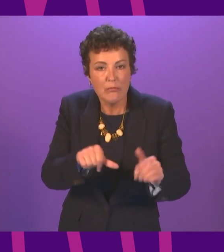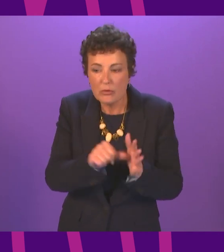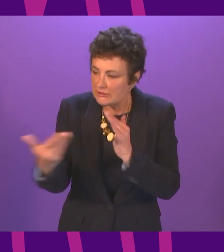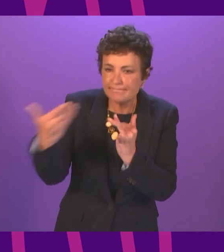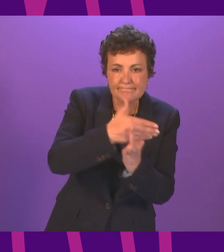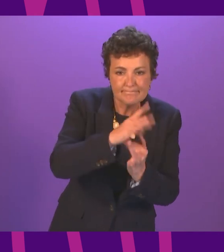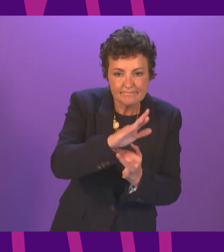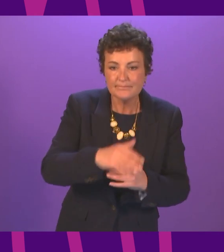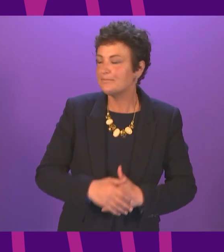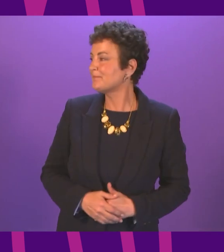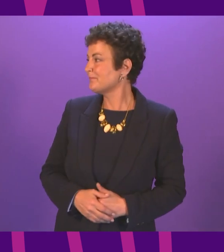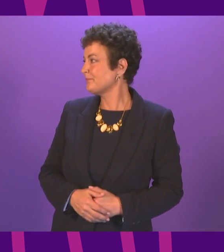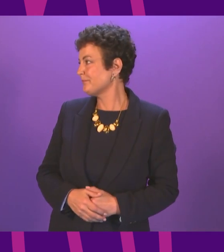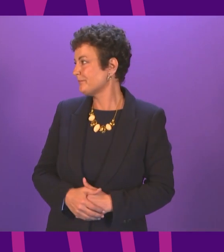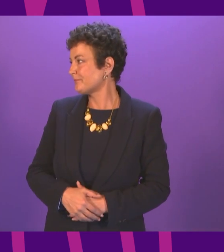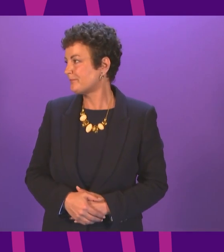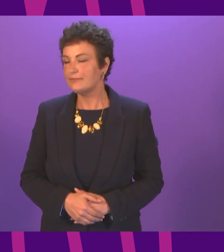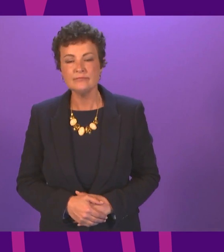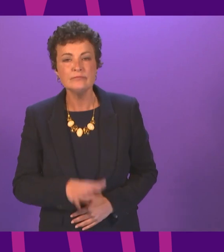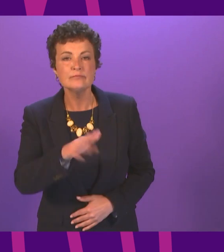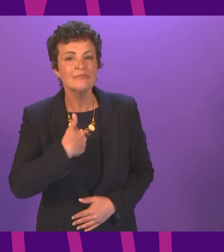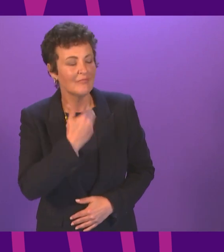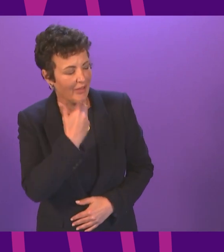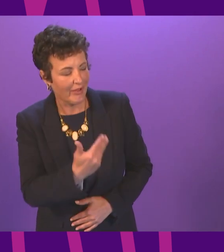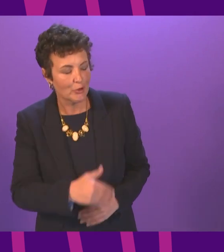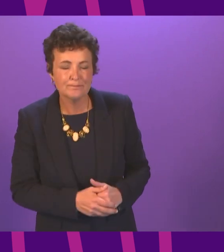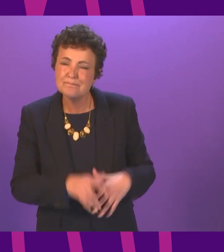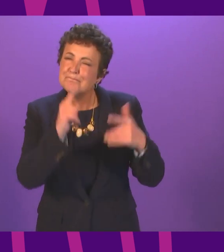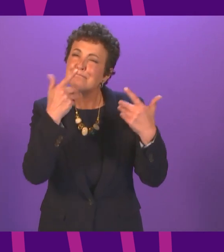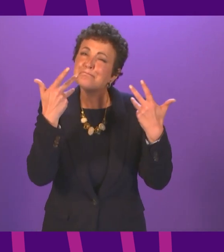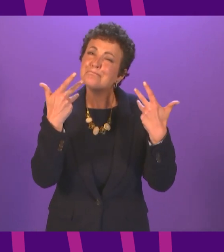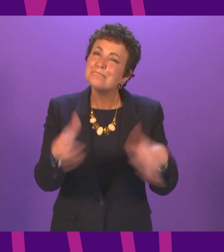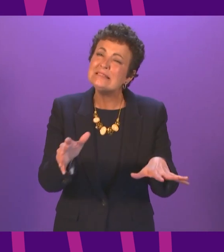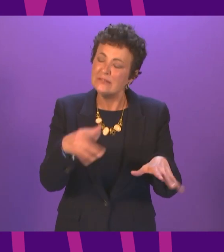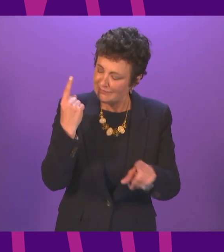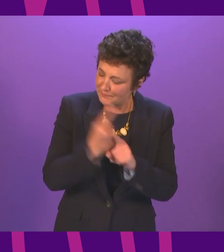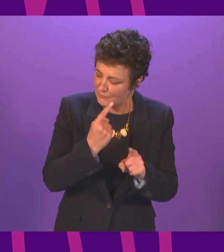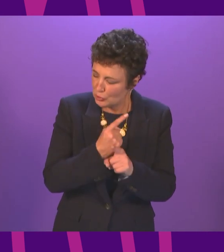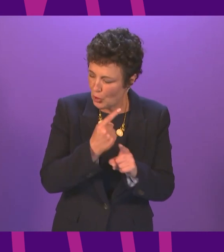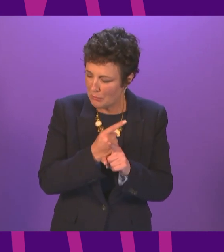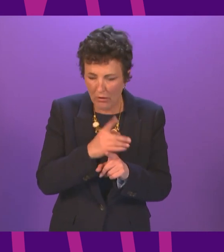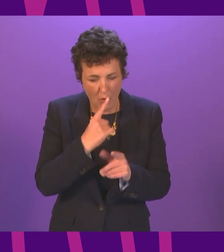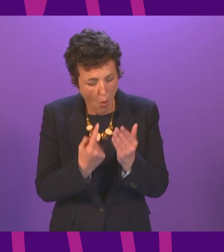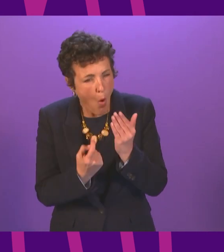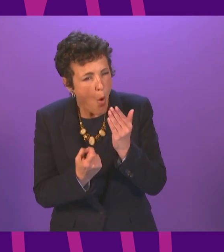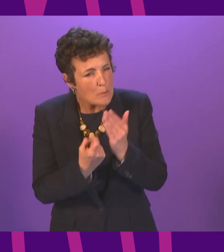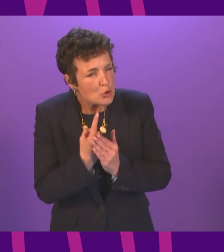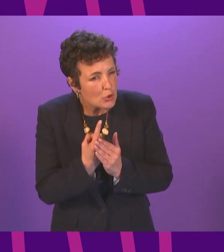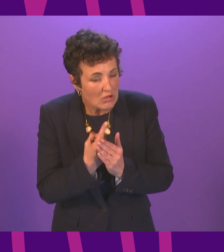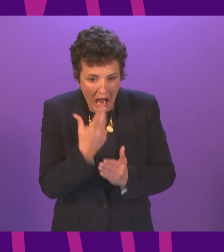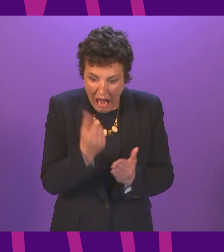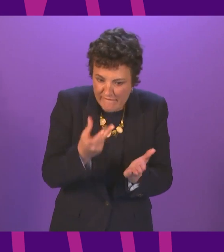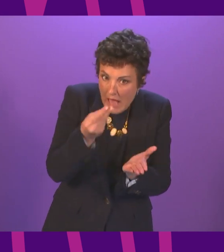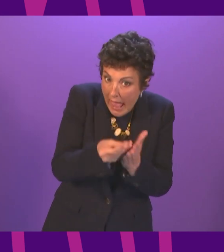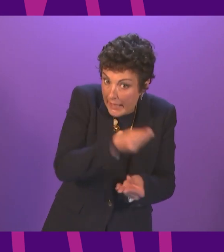I am very grateful to the Deputy First Minister for taking an intervention. We talked about our opportunity here to have an